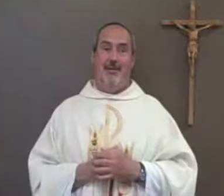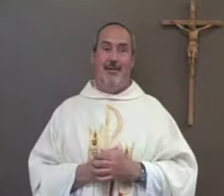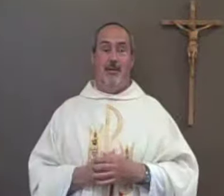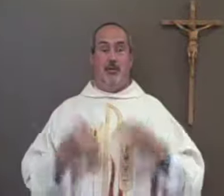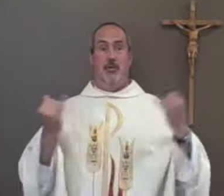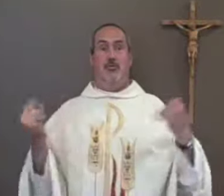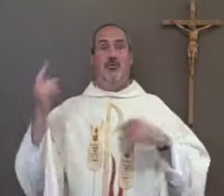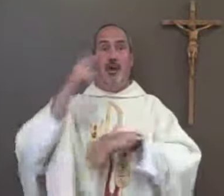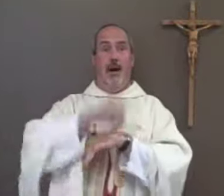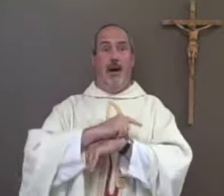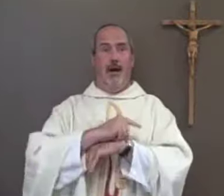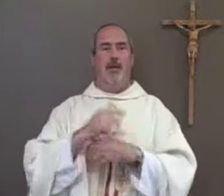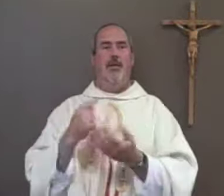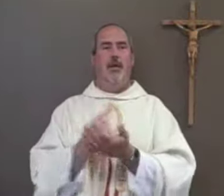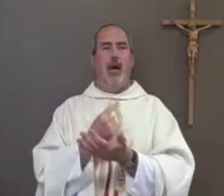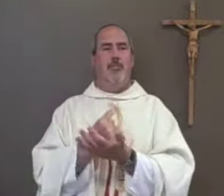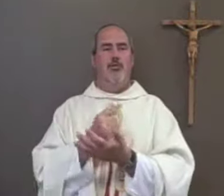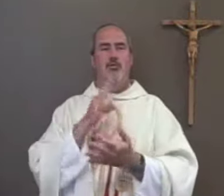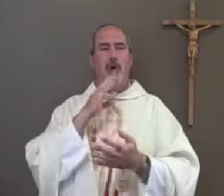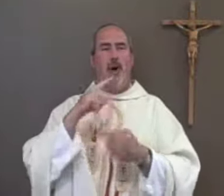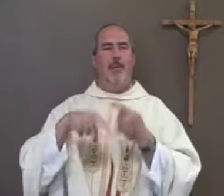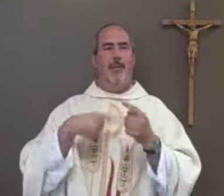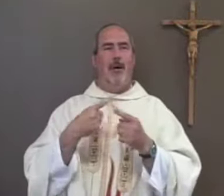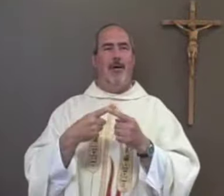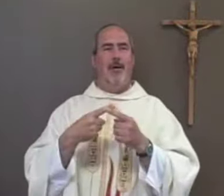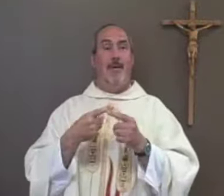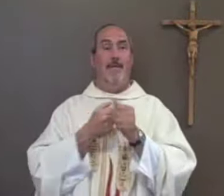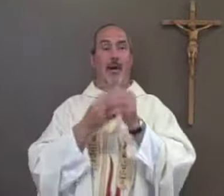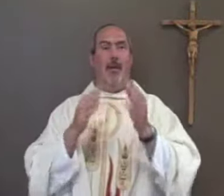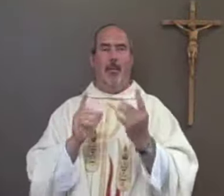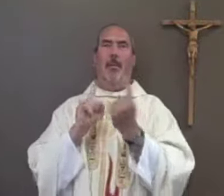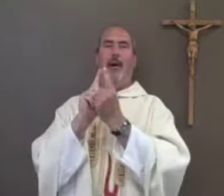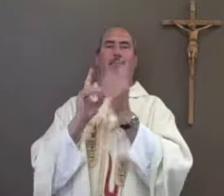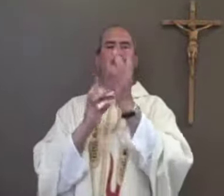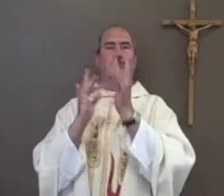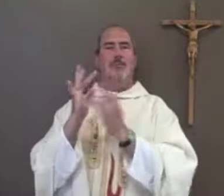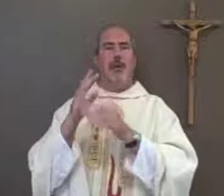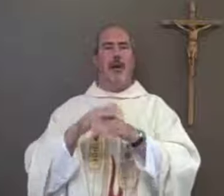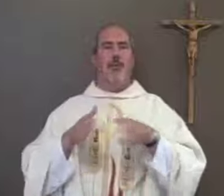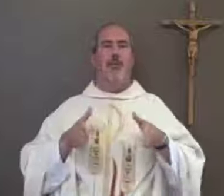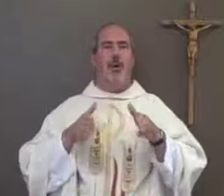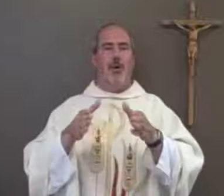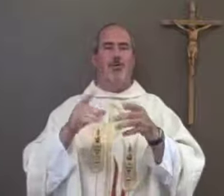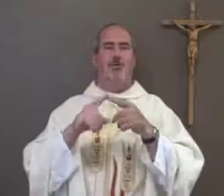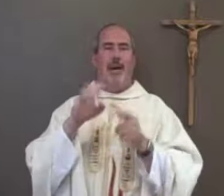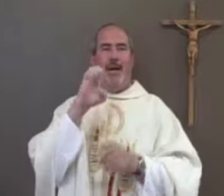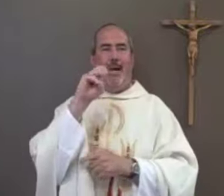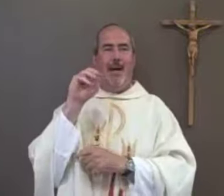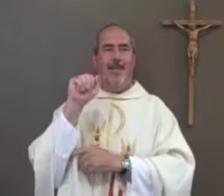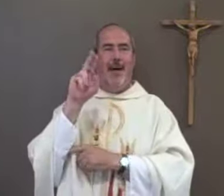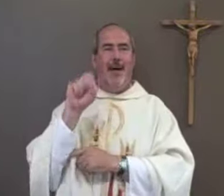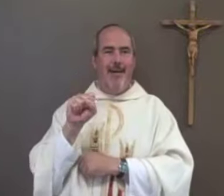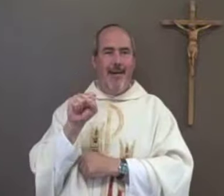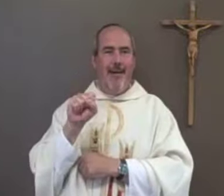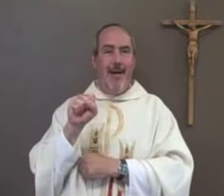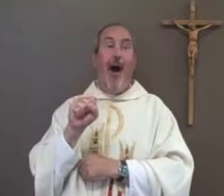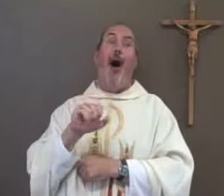happy Easter to you today the gospel speaks to us about two disciples meeting Jesus on the road to